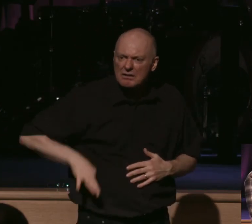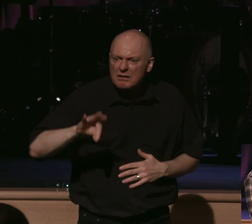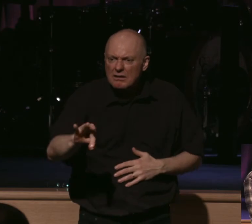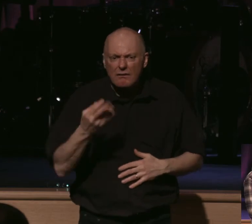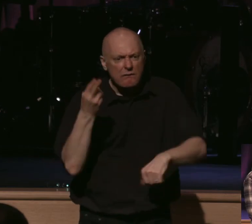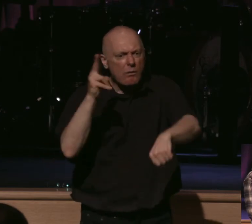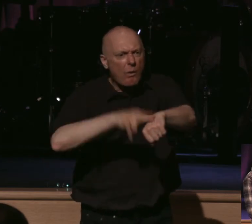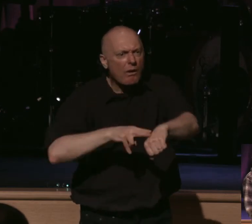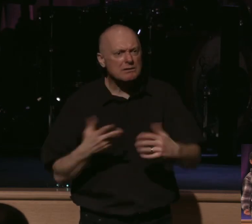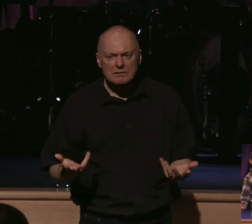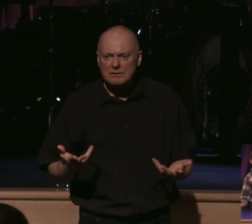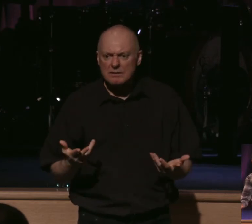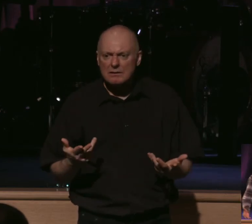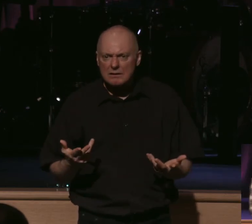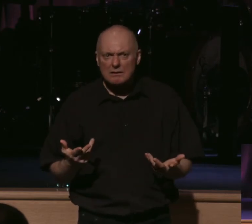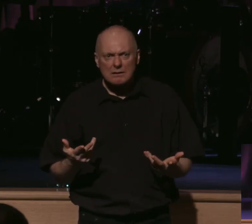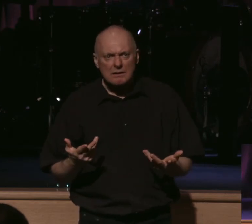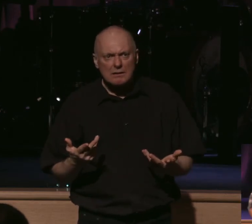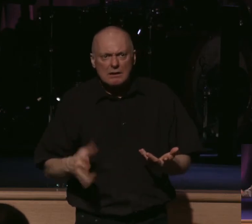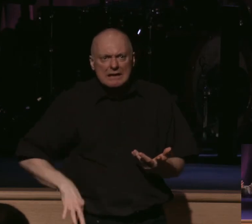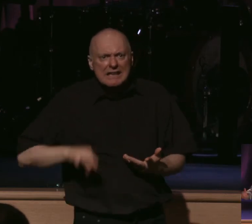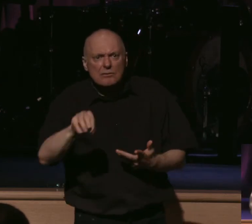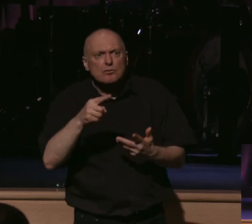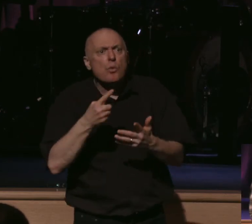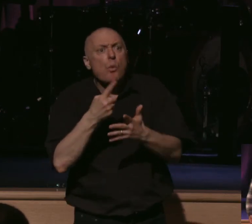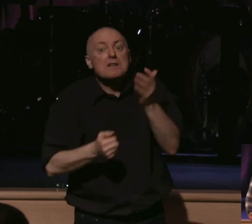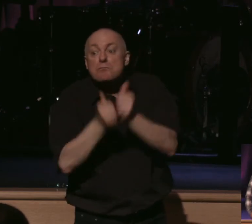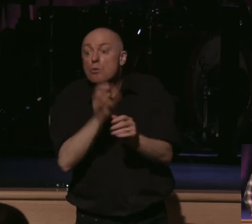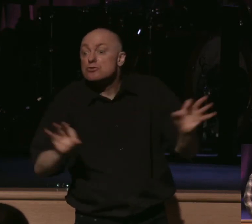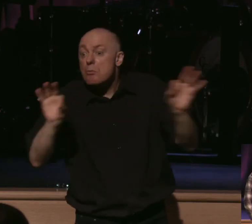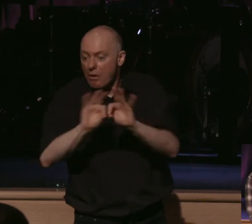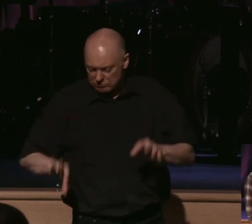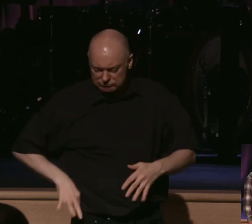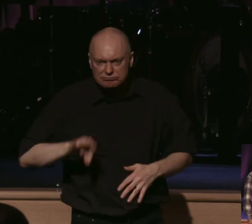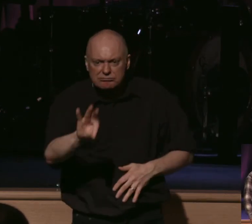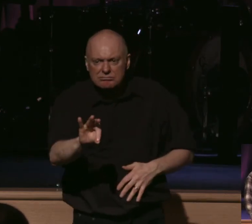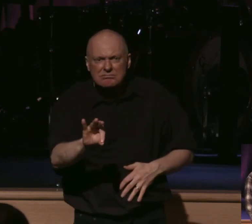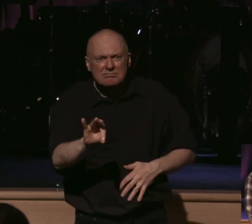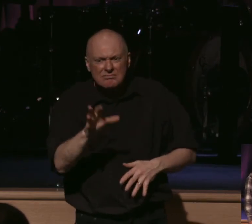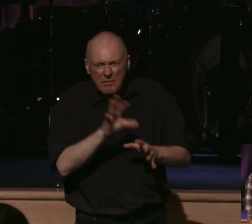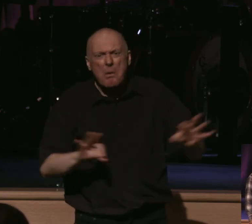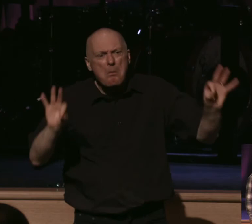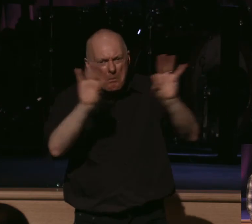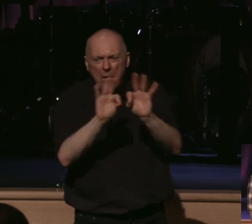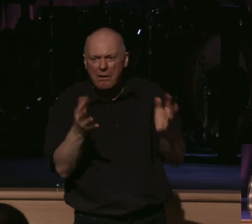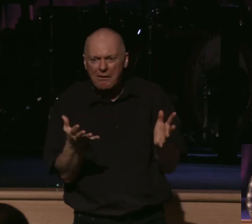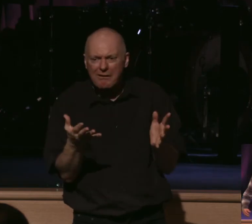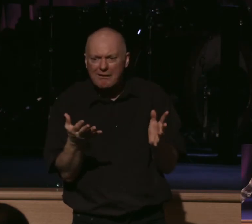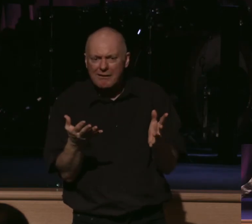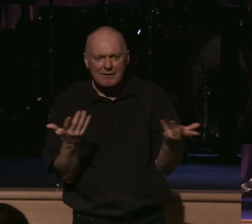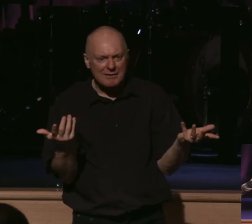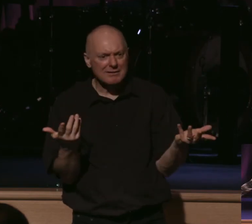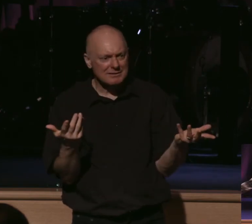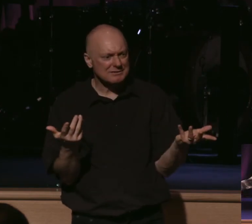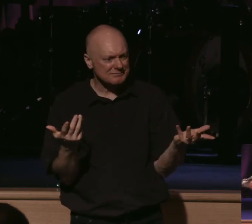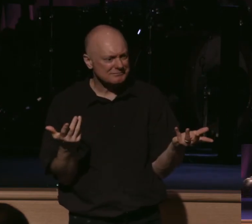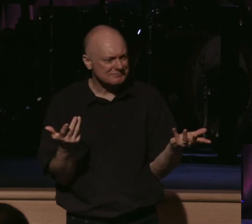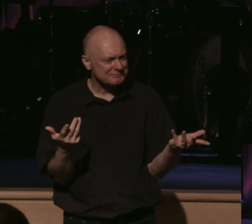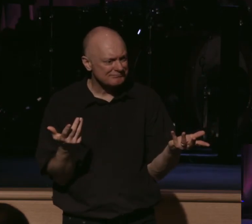are you going to give towards? Well, the things that matter, the gospel. Because there's urgency there. I can, I can store for myself all